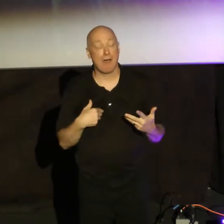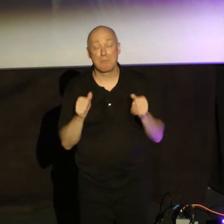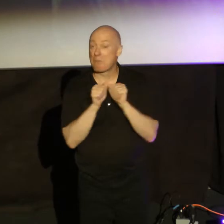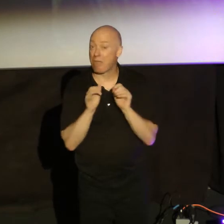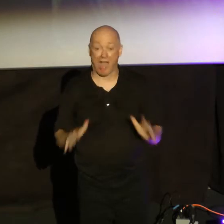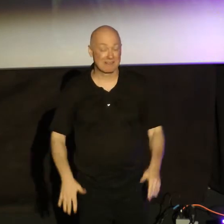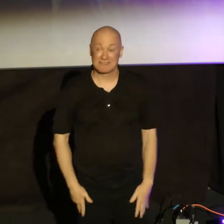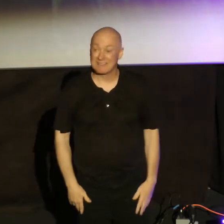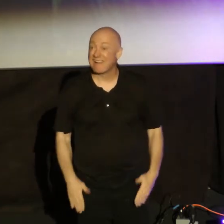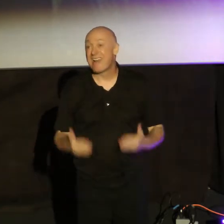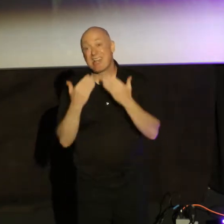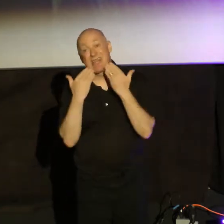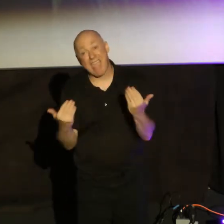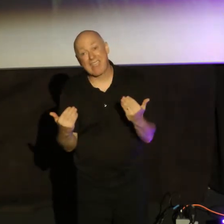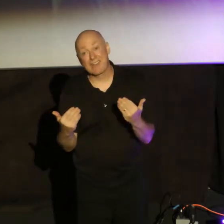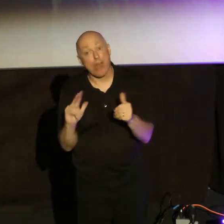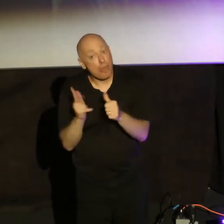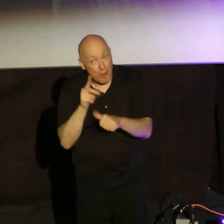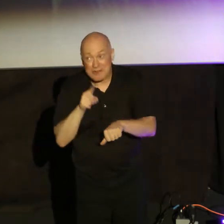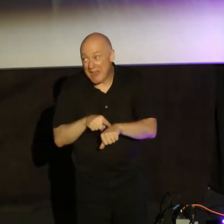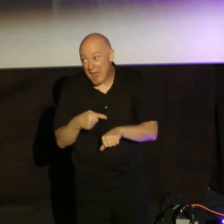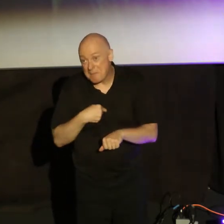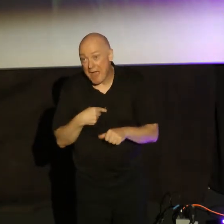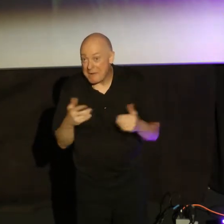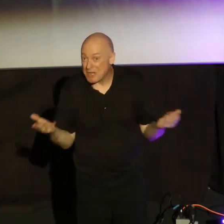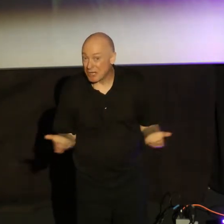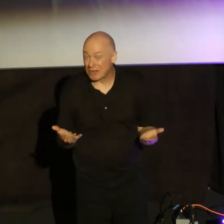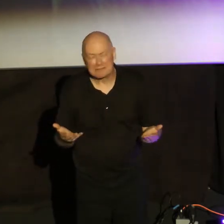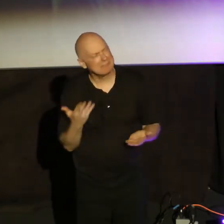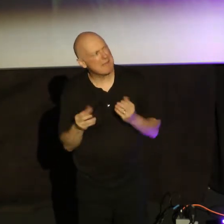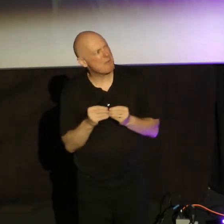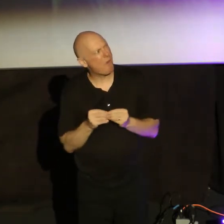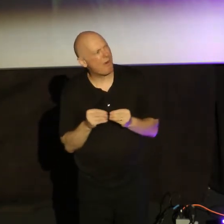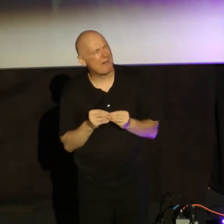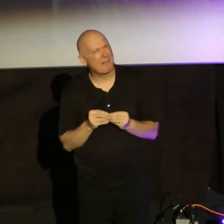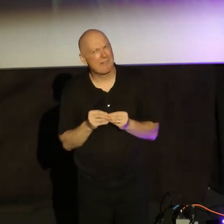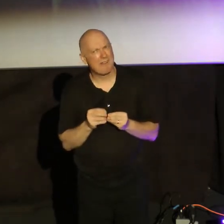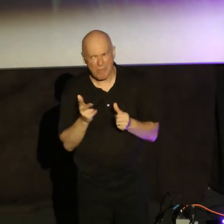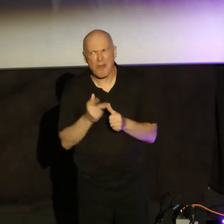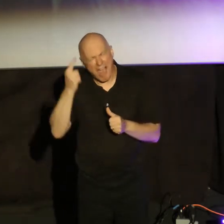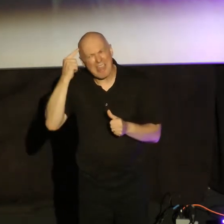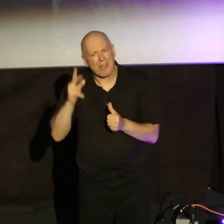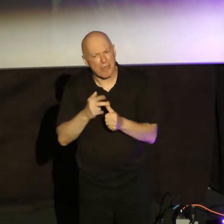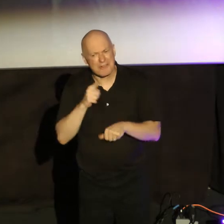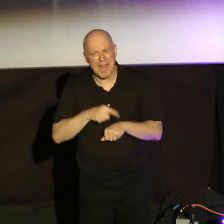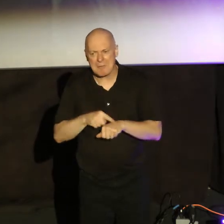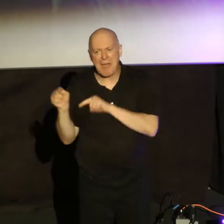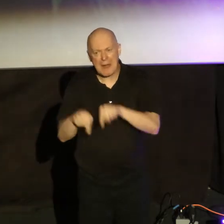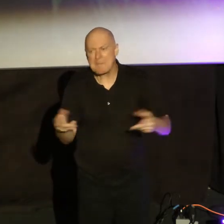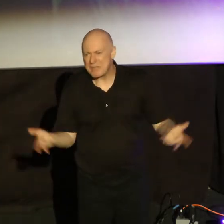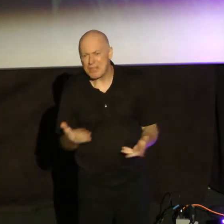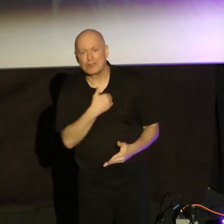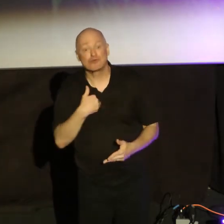thank you as well. This is the third time I believe, maybe it's more, I think it's the third time, pardon me, that I've been here in Toronto West.